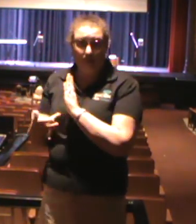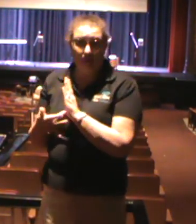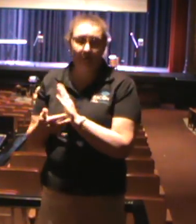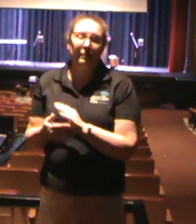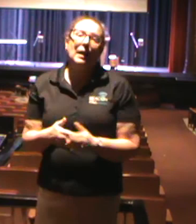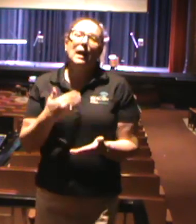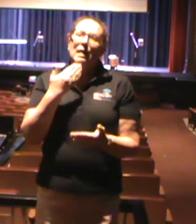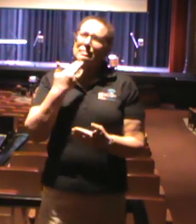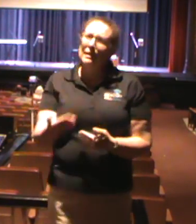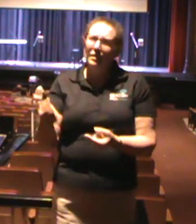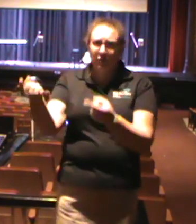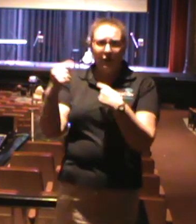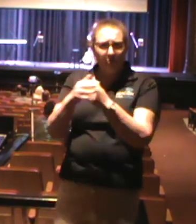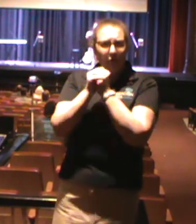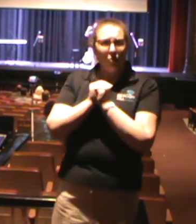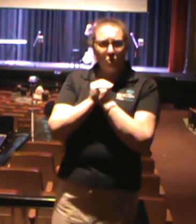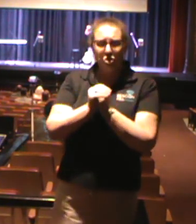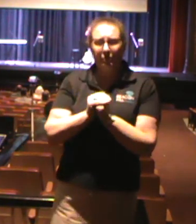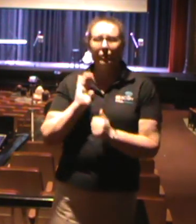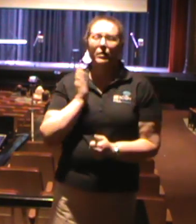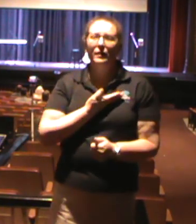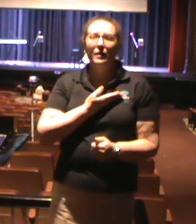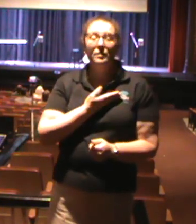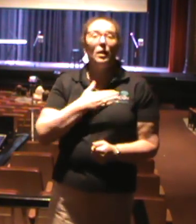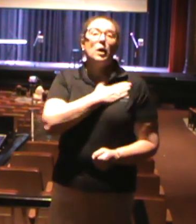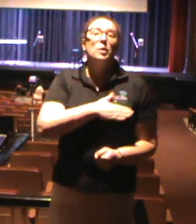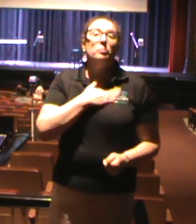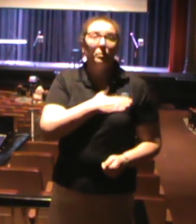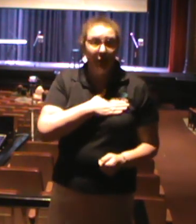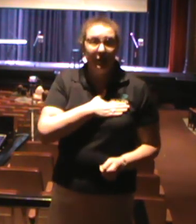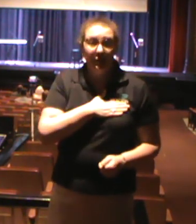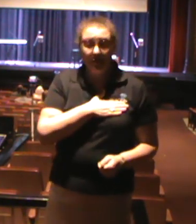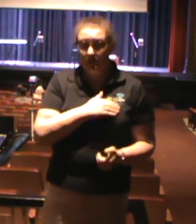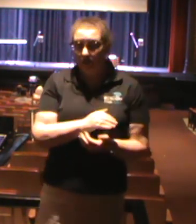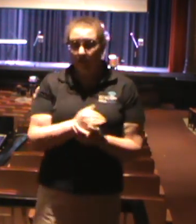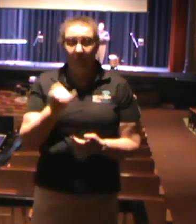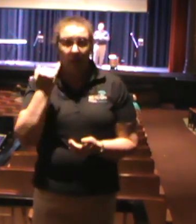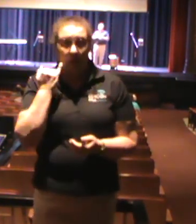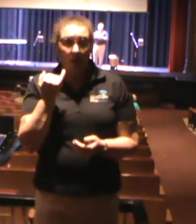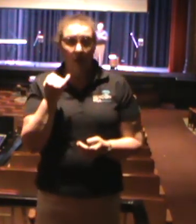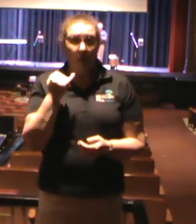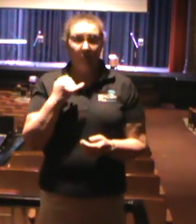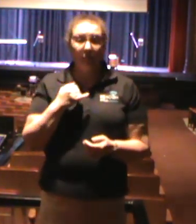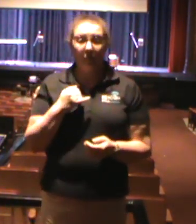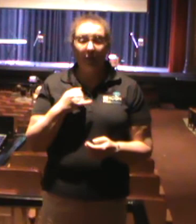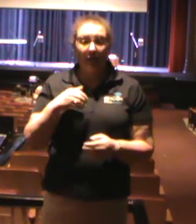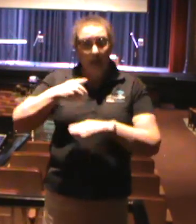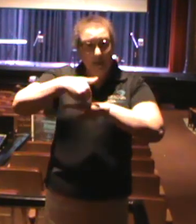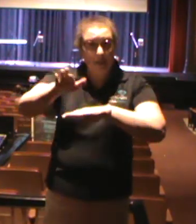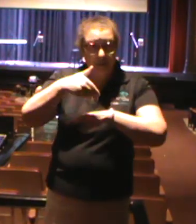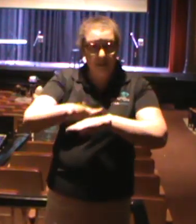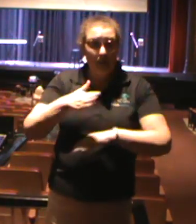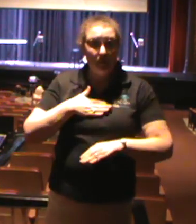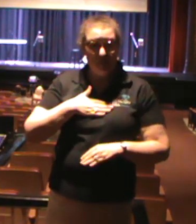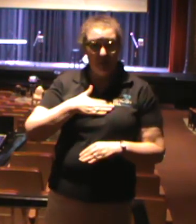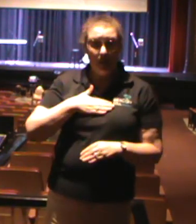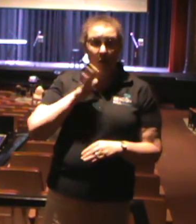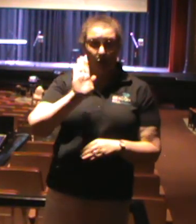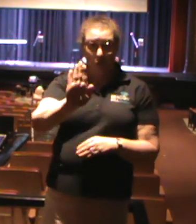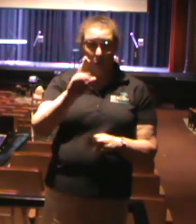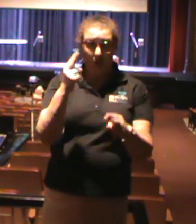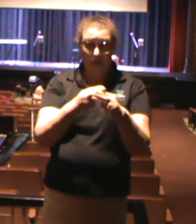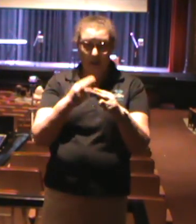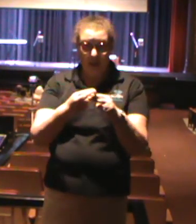with us. If you would do me a favor, if you're online, there might be a little button that you can click message. Just send me your name and phone number.